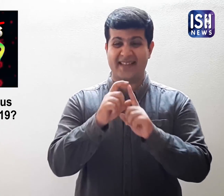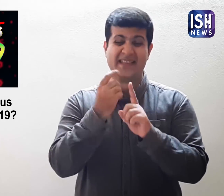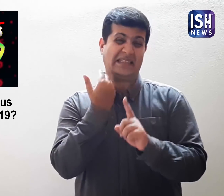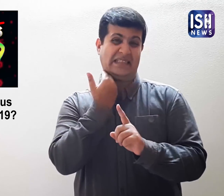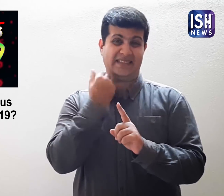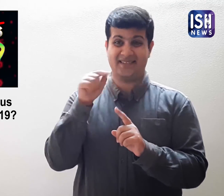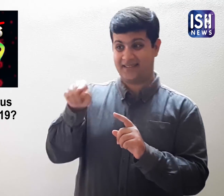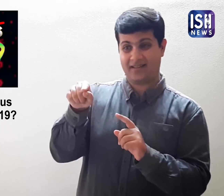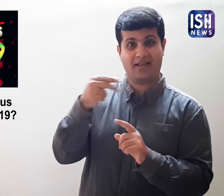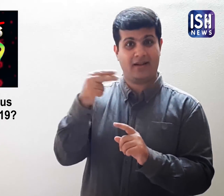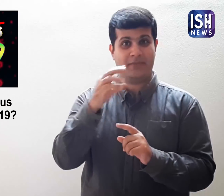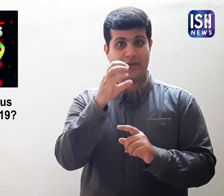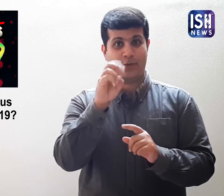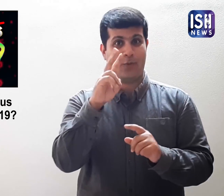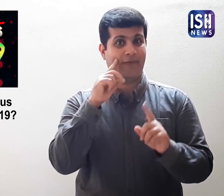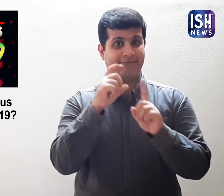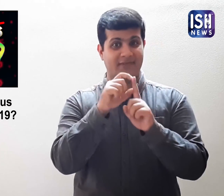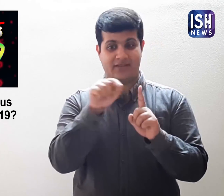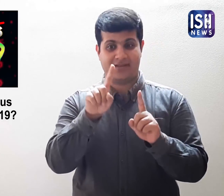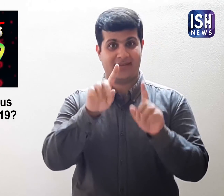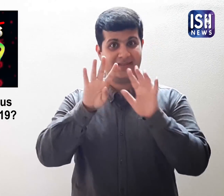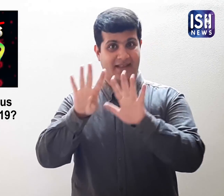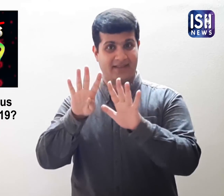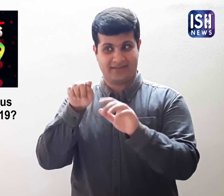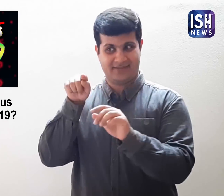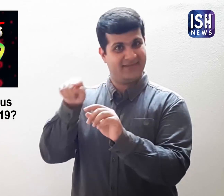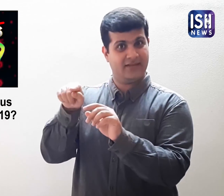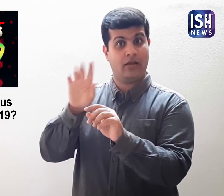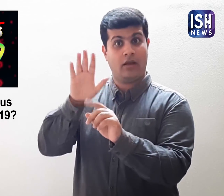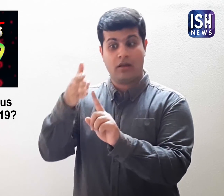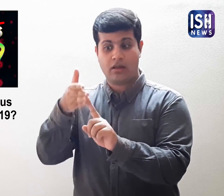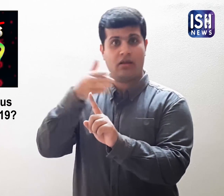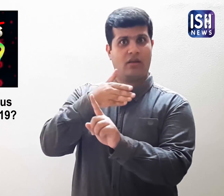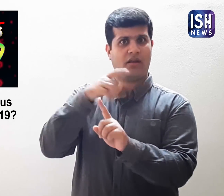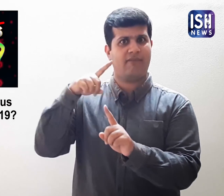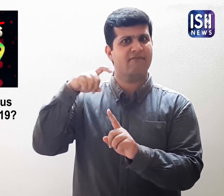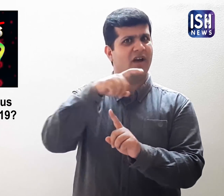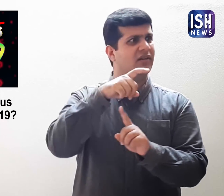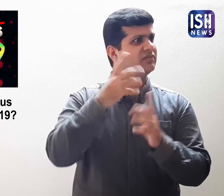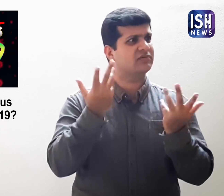The name of the virus that spreads COVID-19 was not randomly selected.